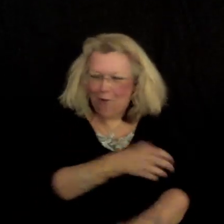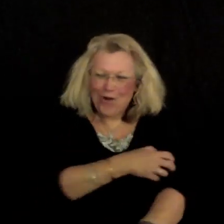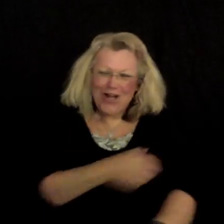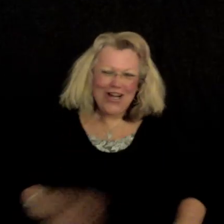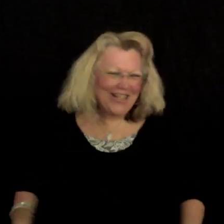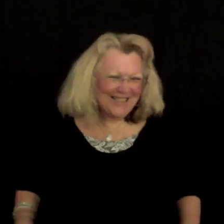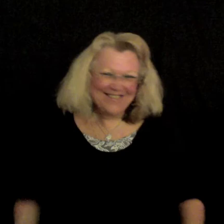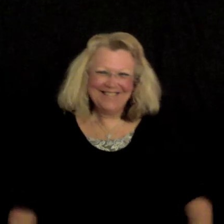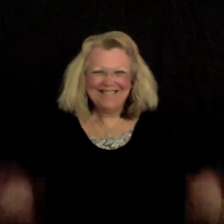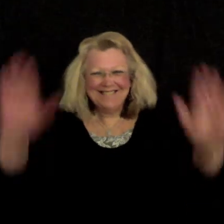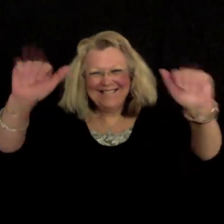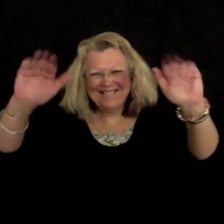of love